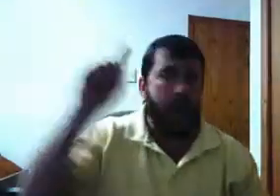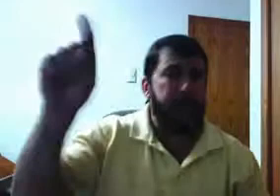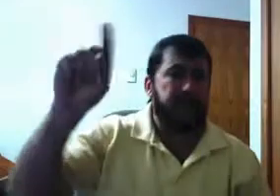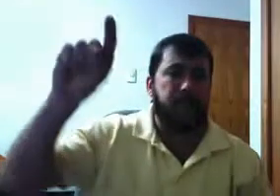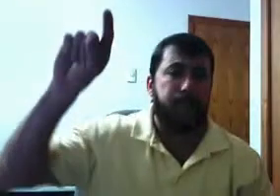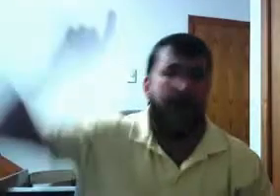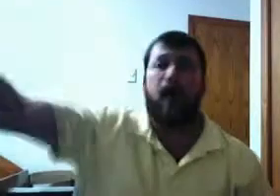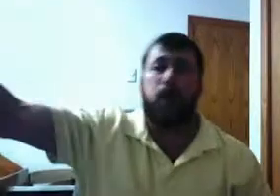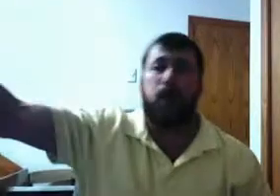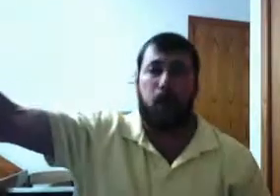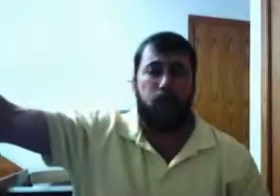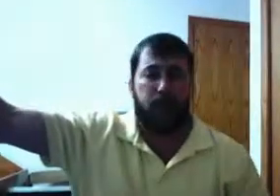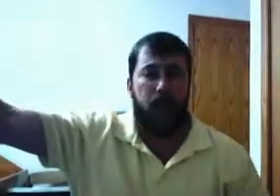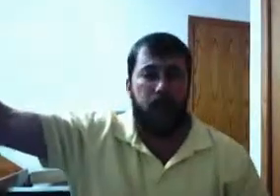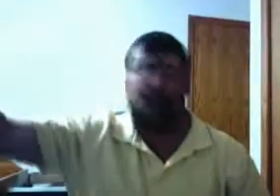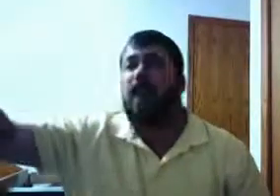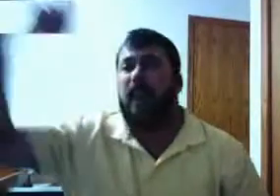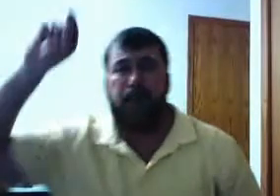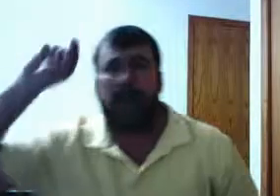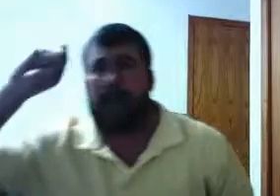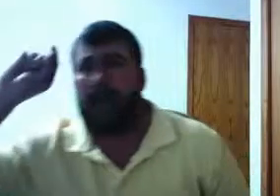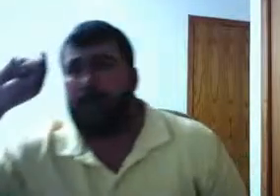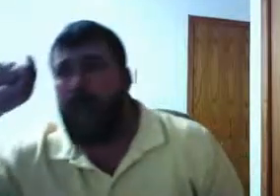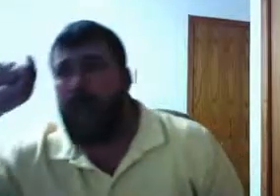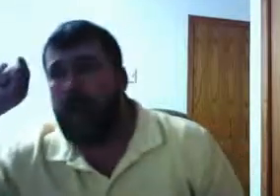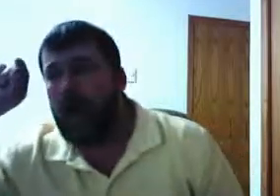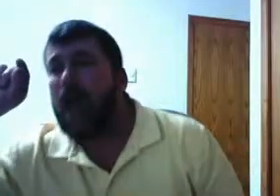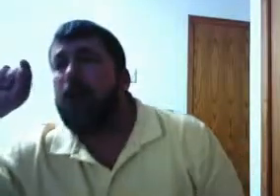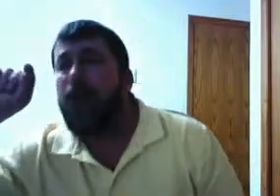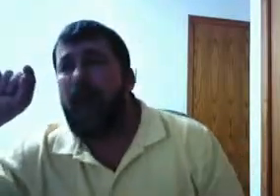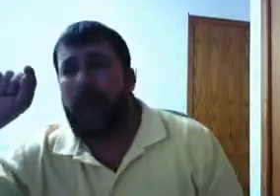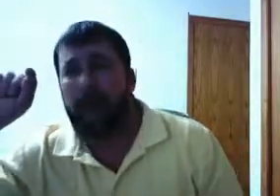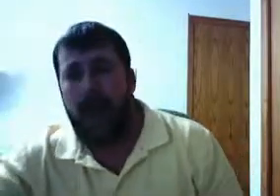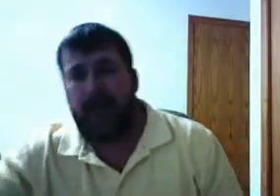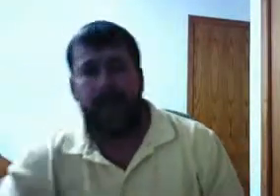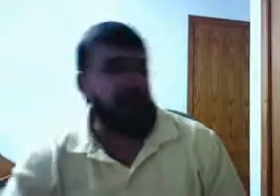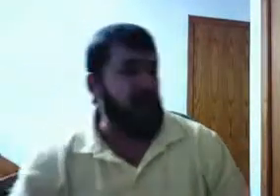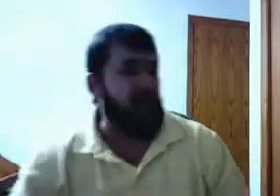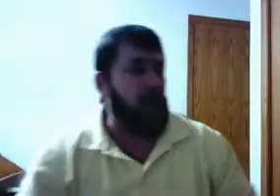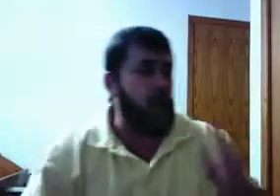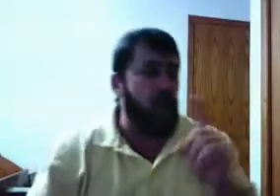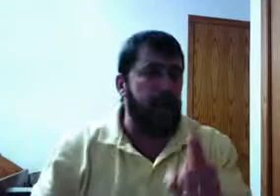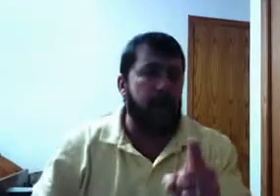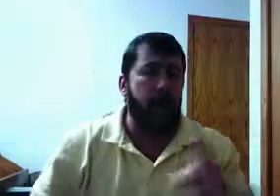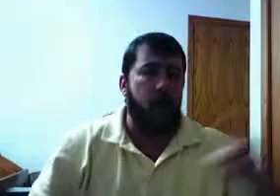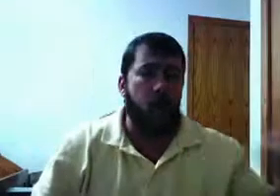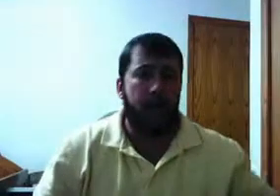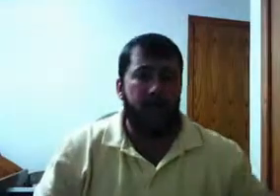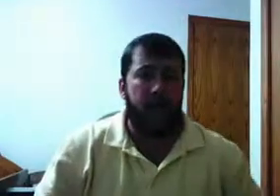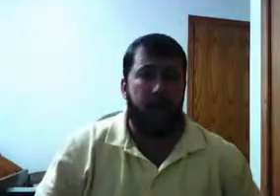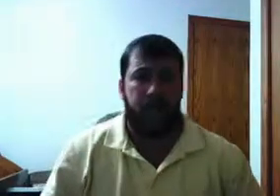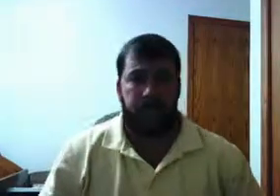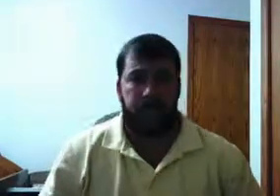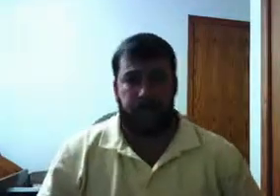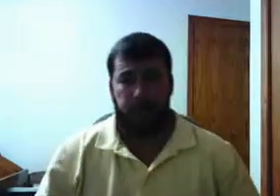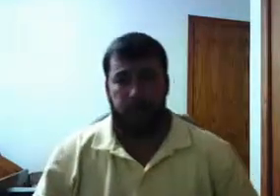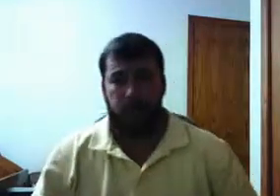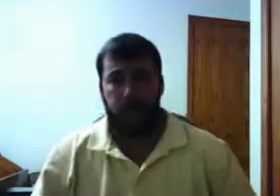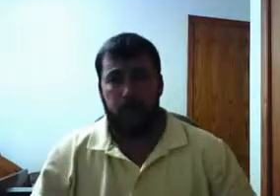in power, glory to God, they put them in power by their money, and they said, who will be here? Who will be there? And I'll